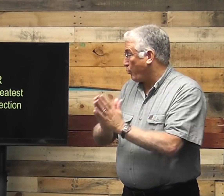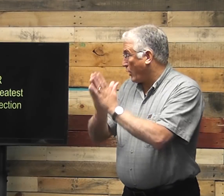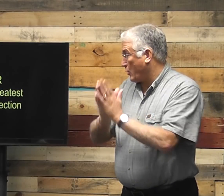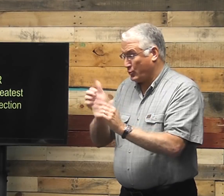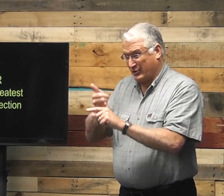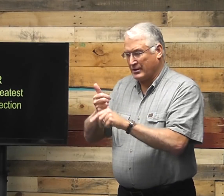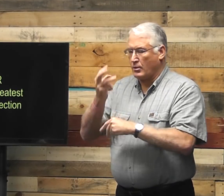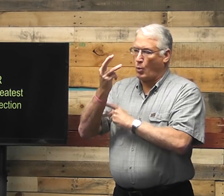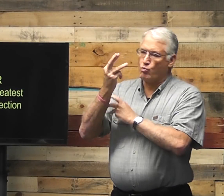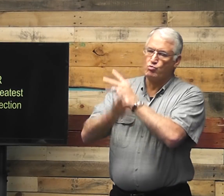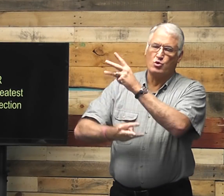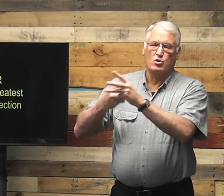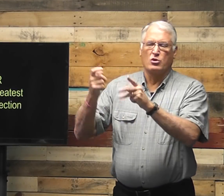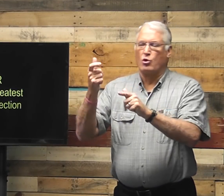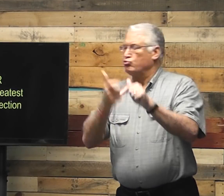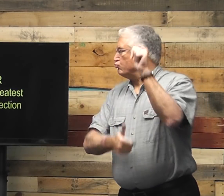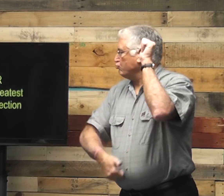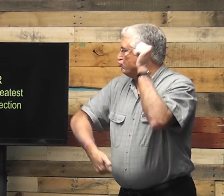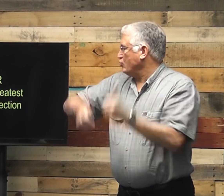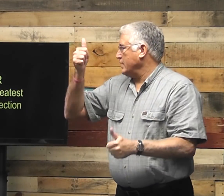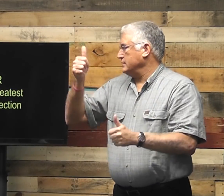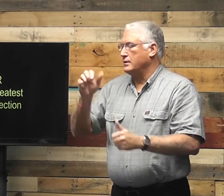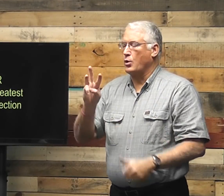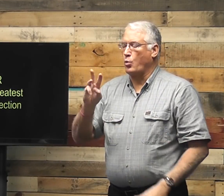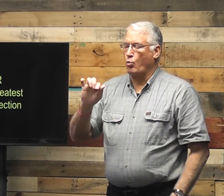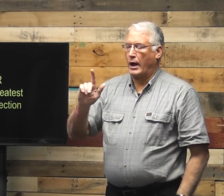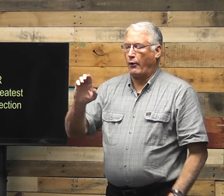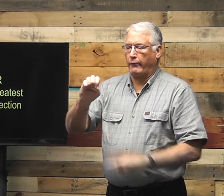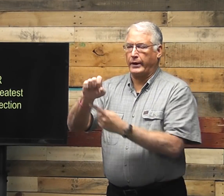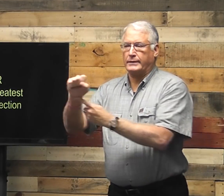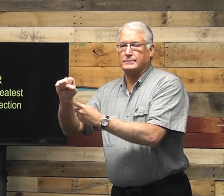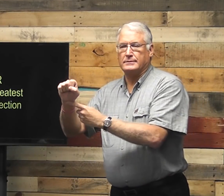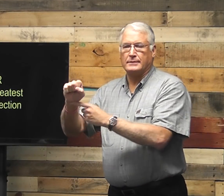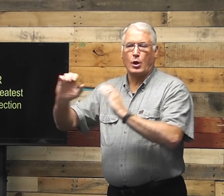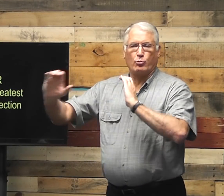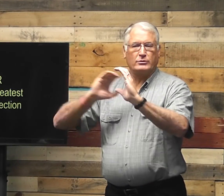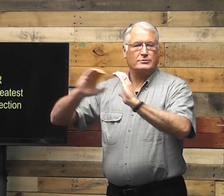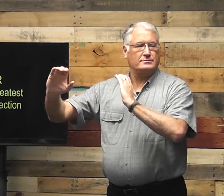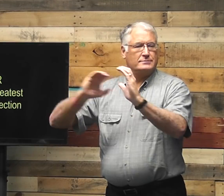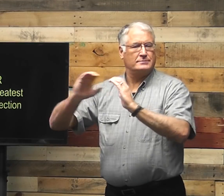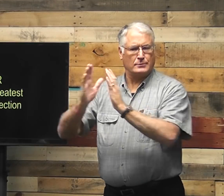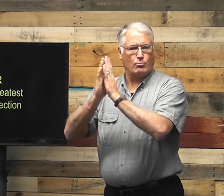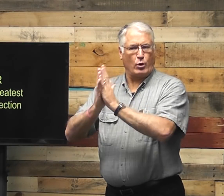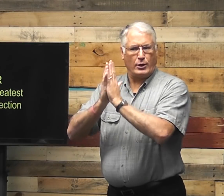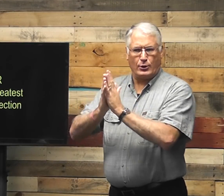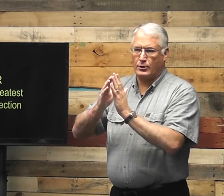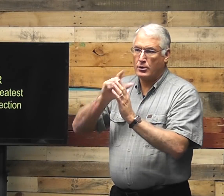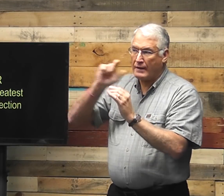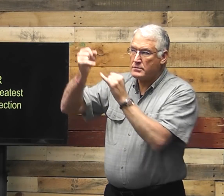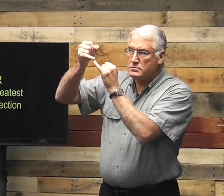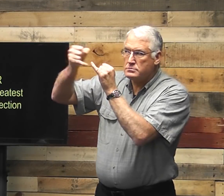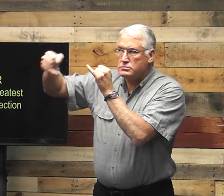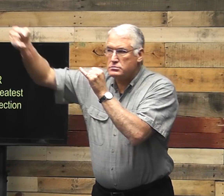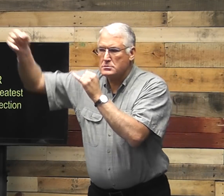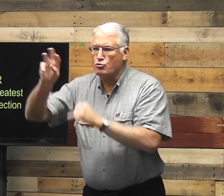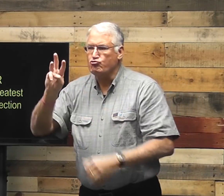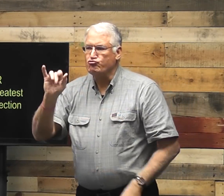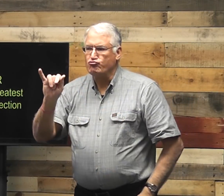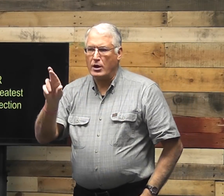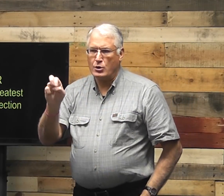Prayer is itself is the world's greatest wireless connection. You don't have